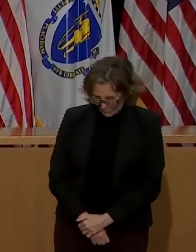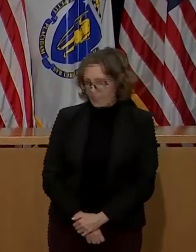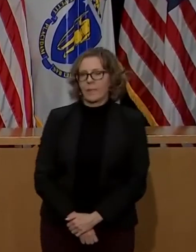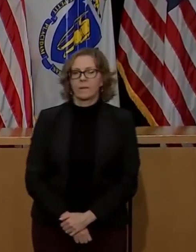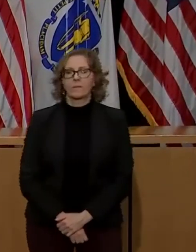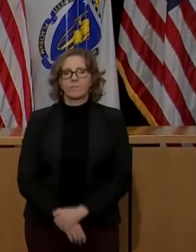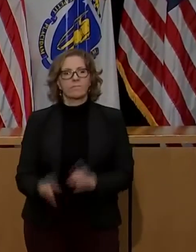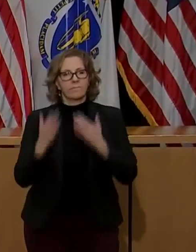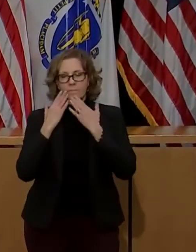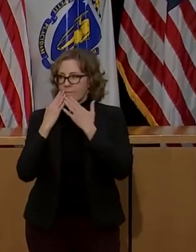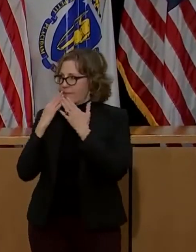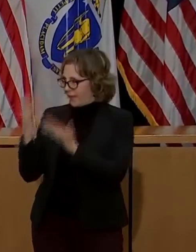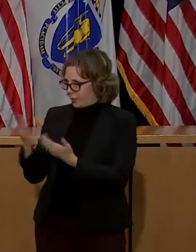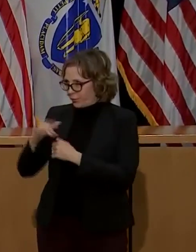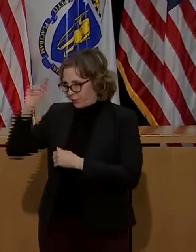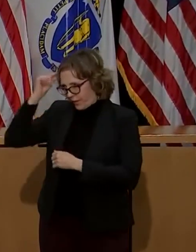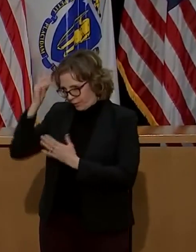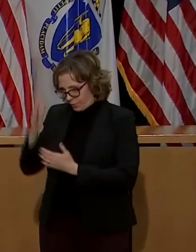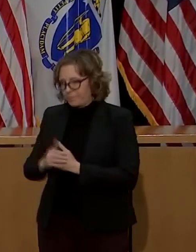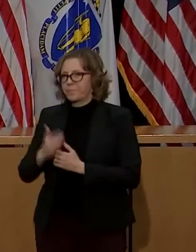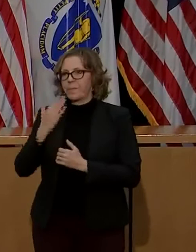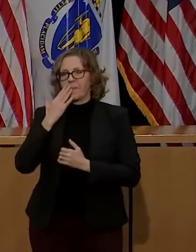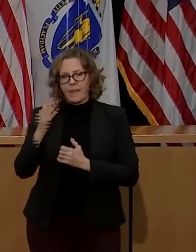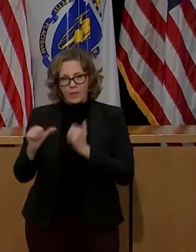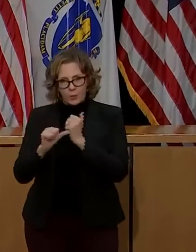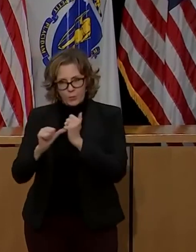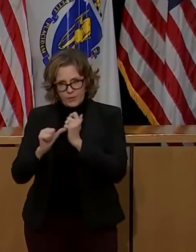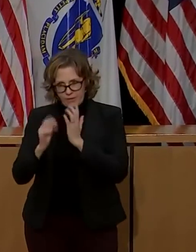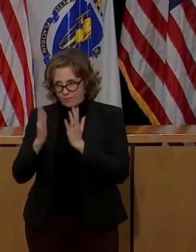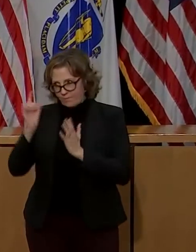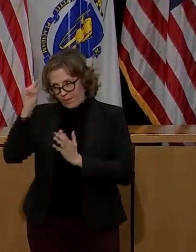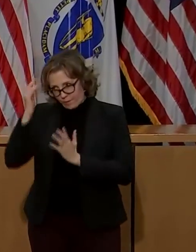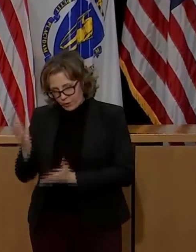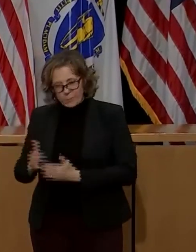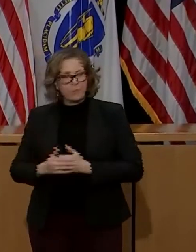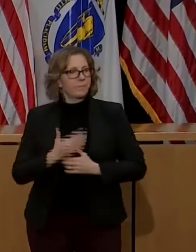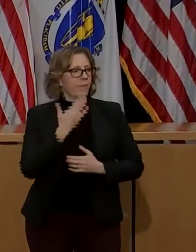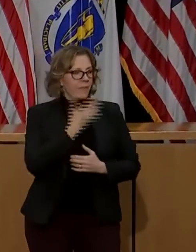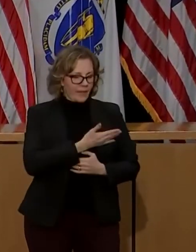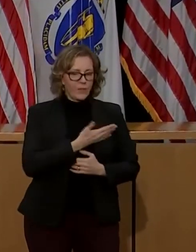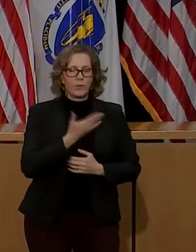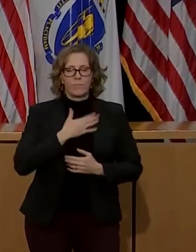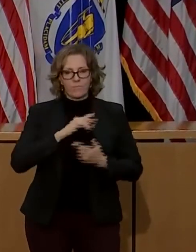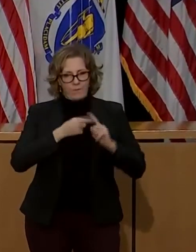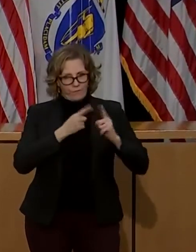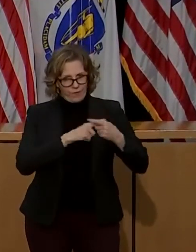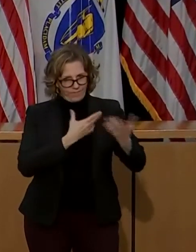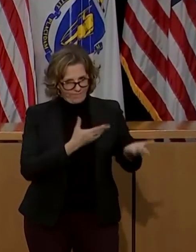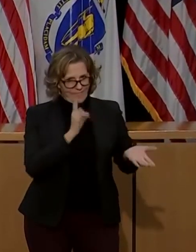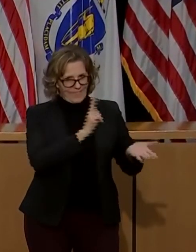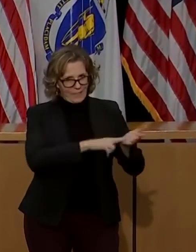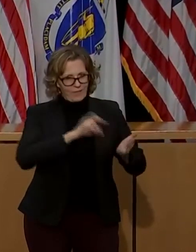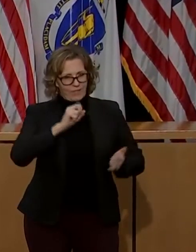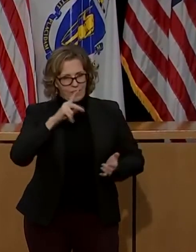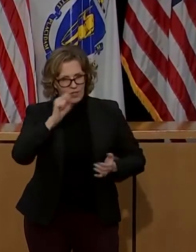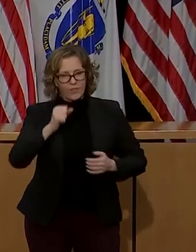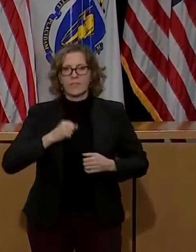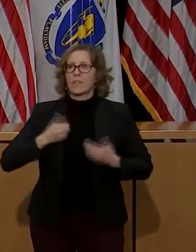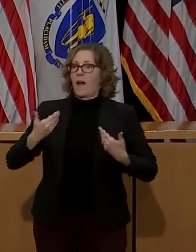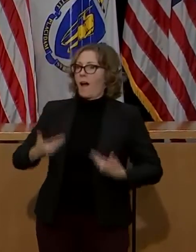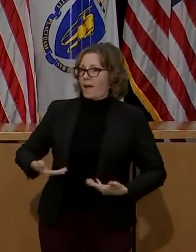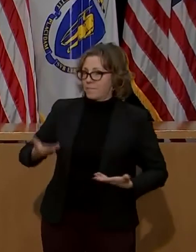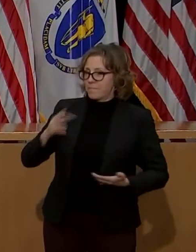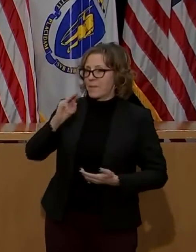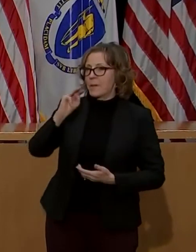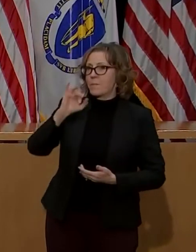Thank you, Governor, Lieutenant Governor Polito and my friend, Secretary Sutters. I am Michael Curry,